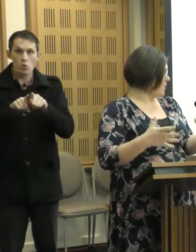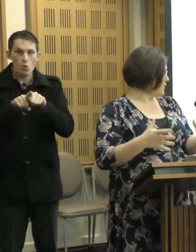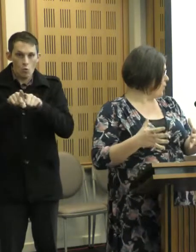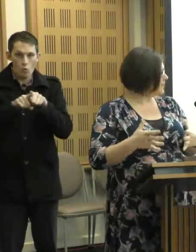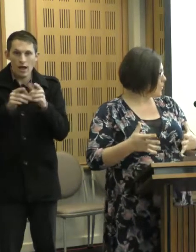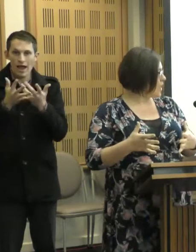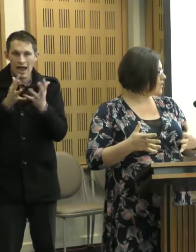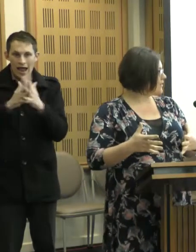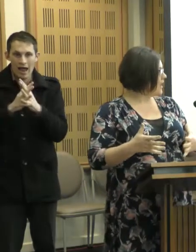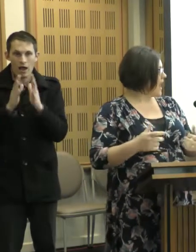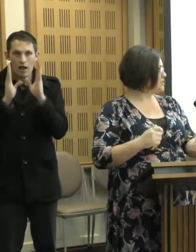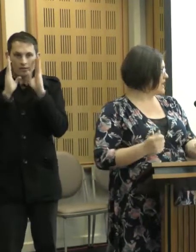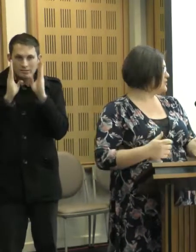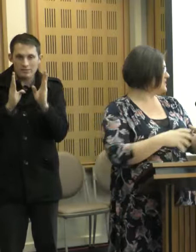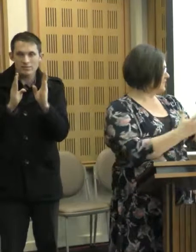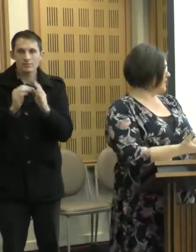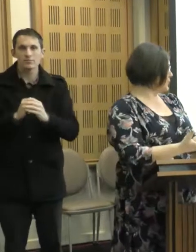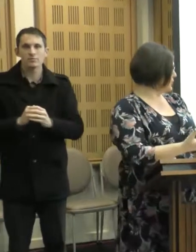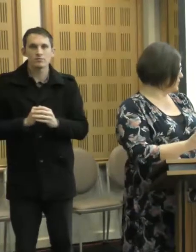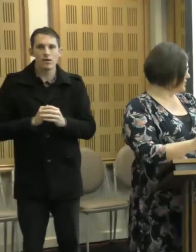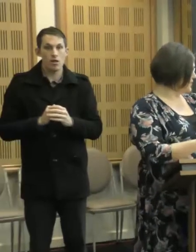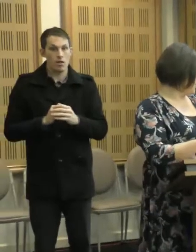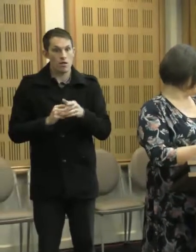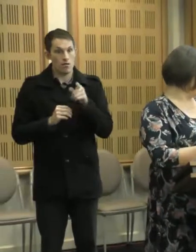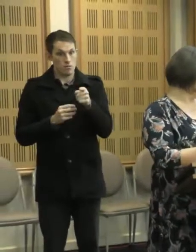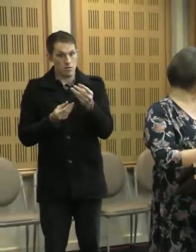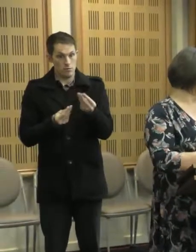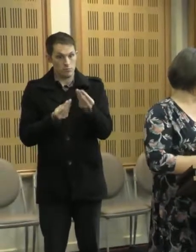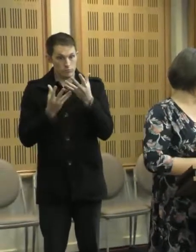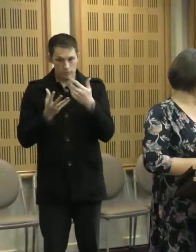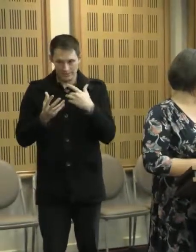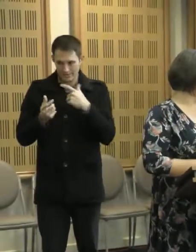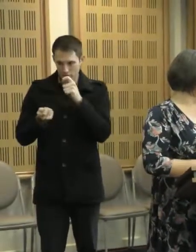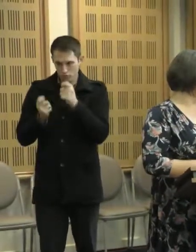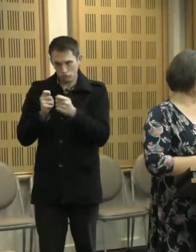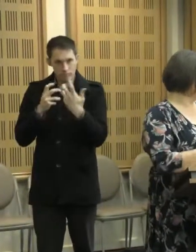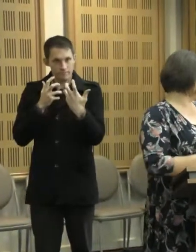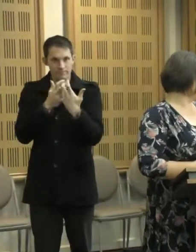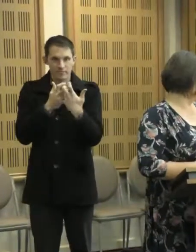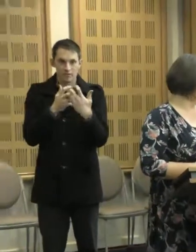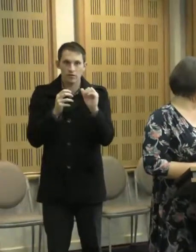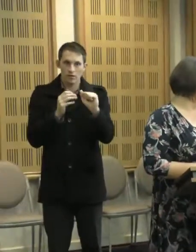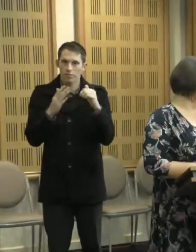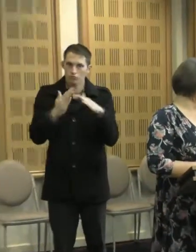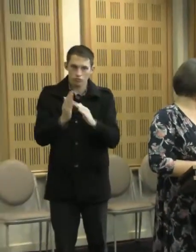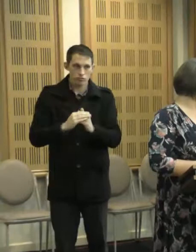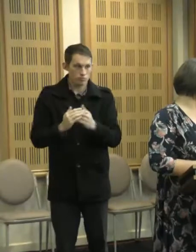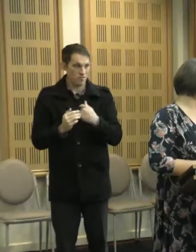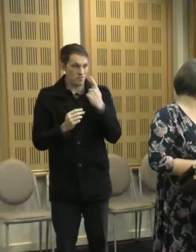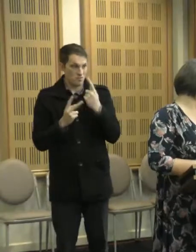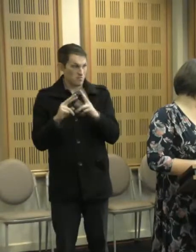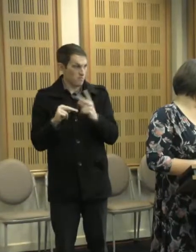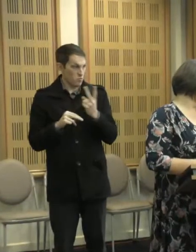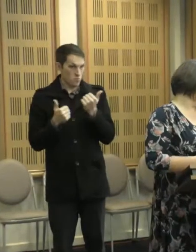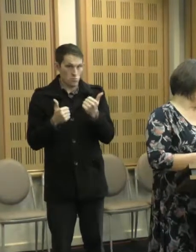the way we normally work and change it to fit who we're speaking to. And I think if you both continue the great work you're